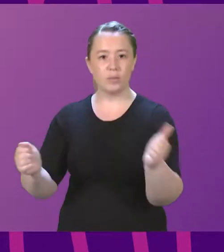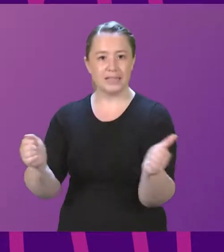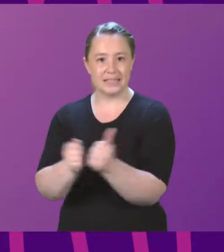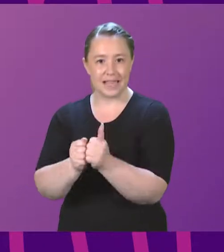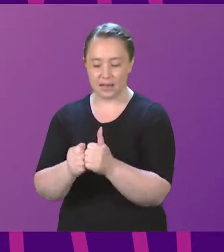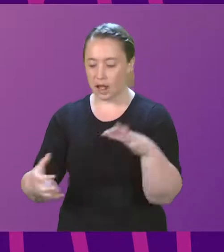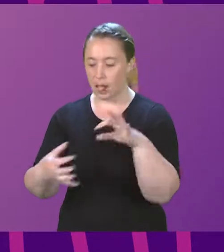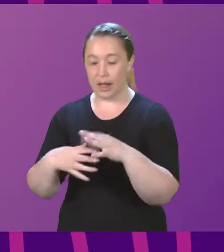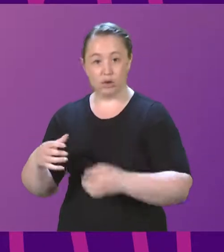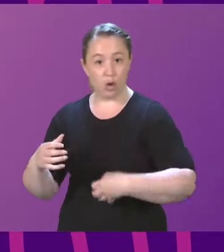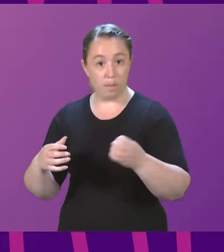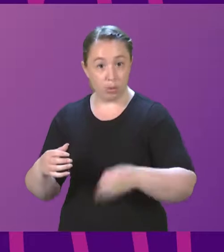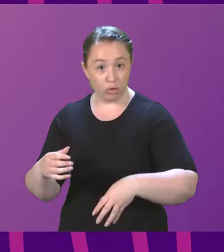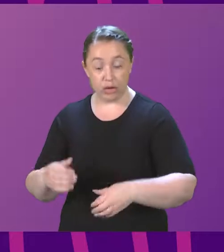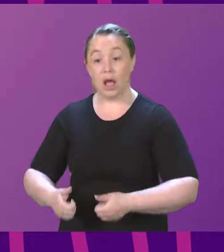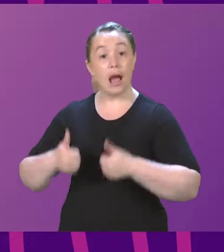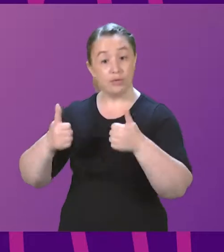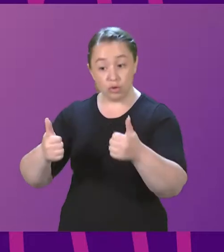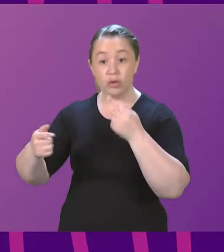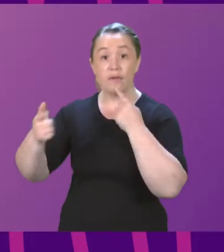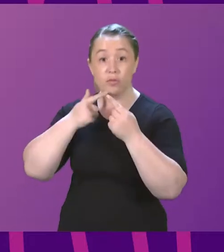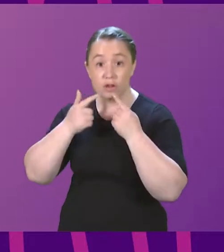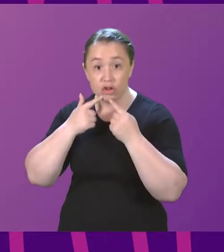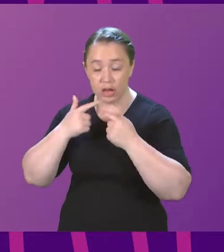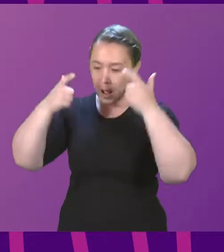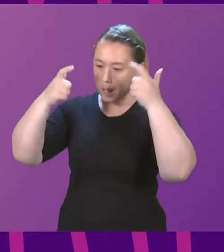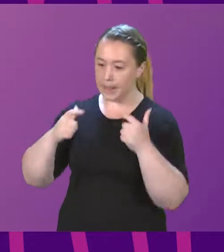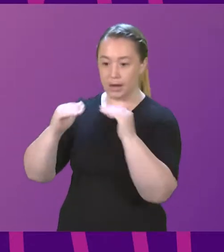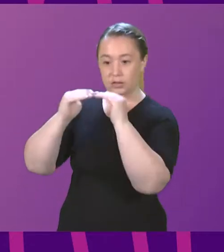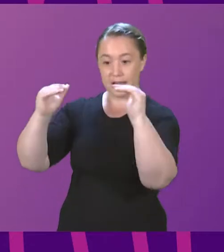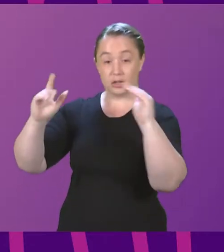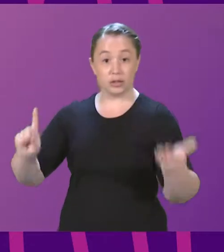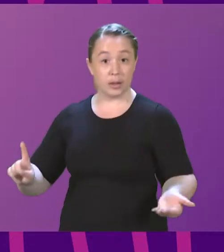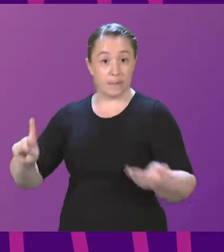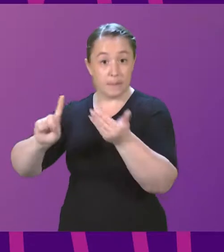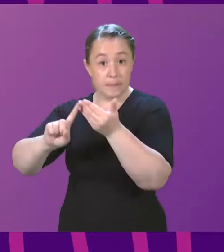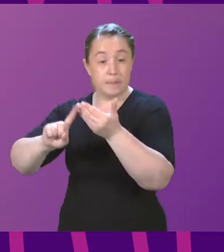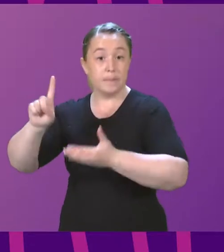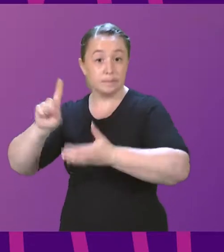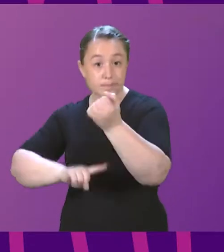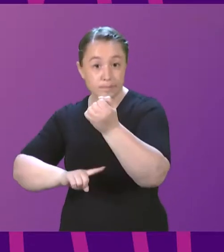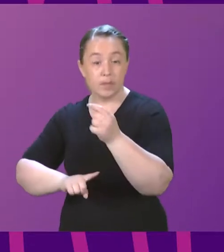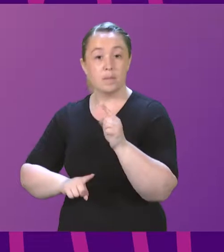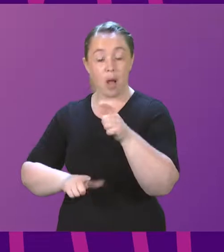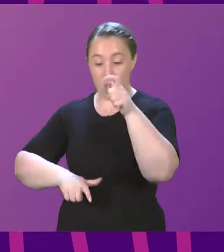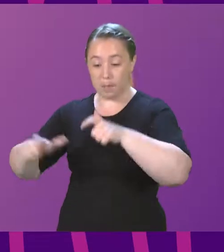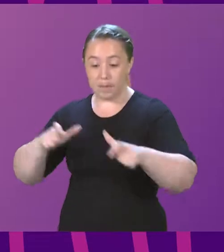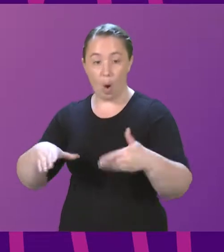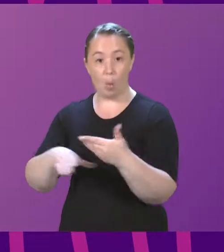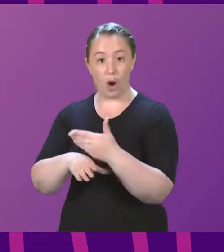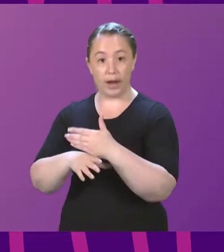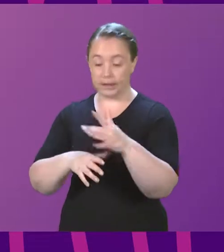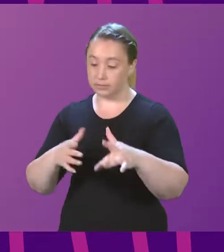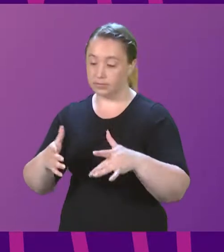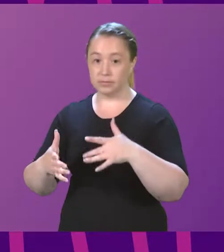not only good and meet the legal standards, but I would say, in my experience, those people working in sexual health